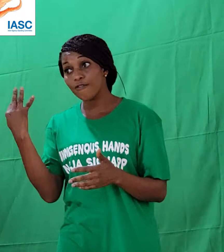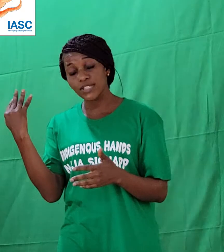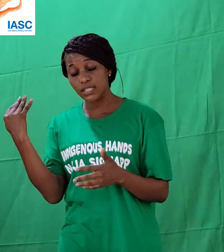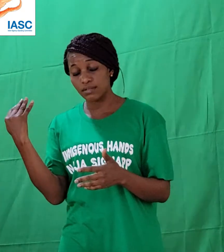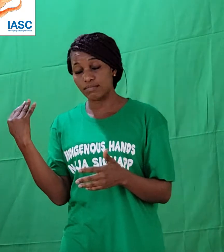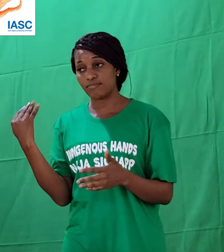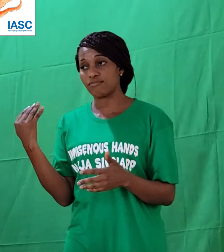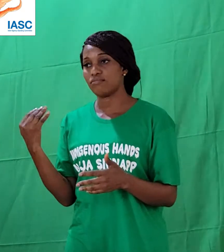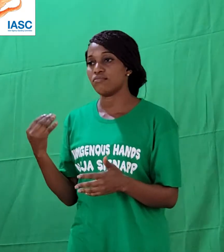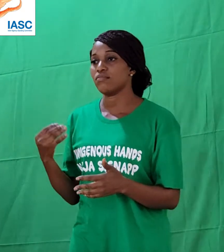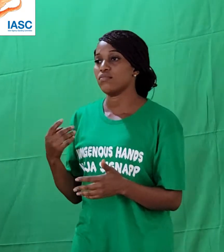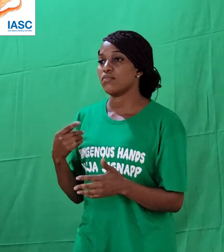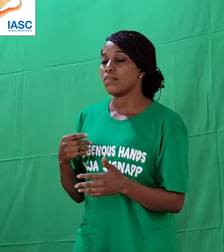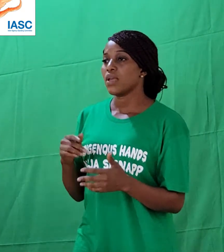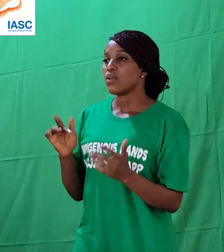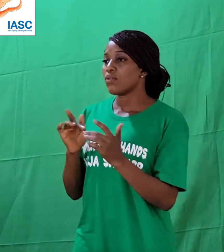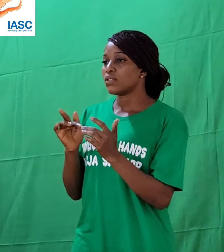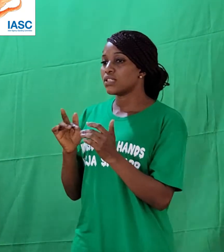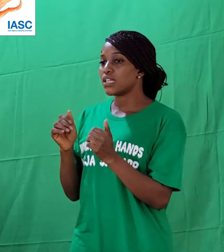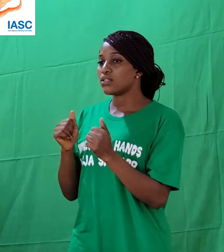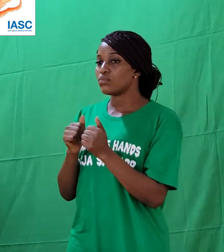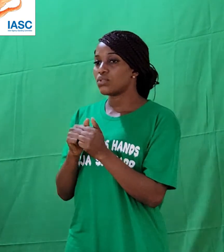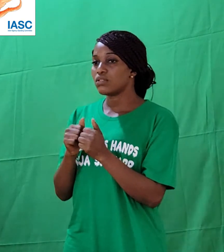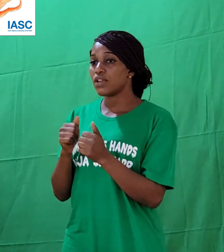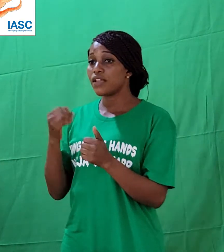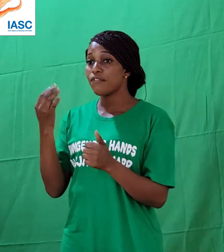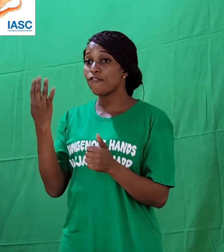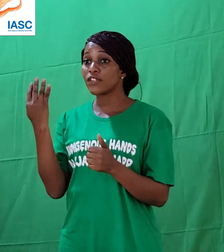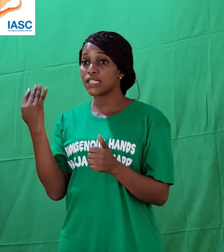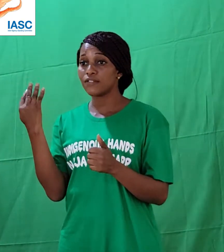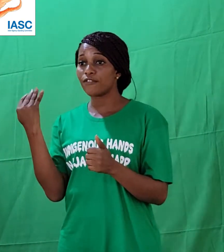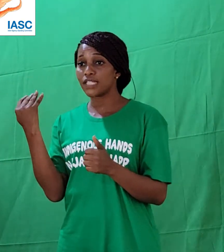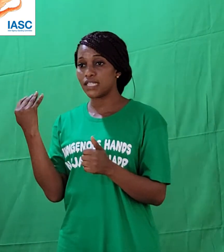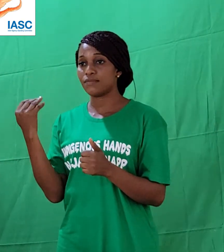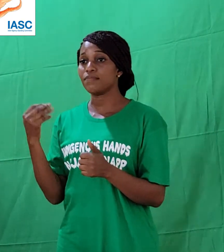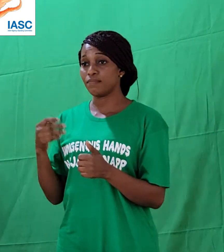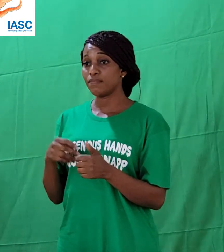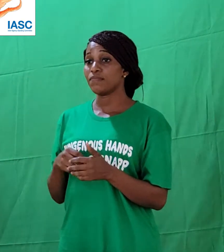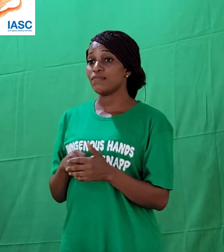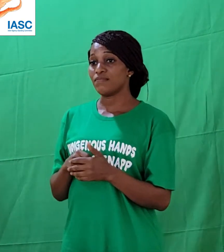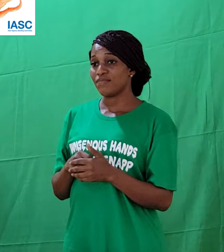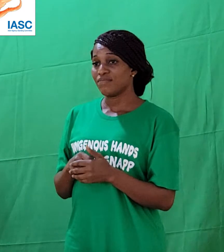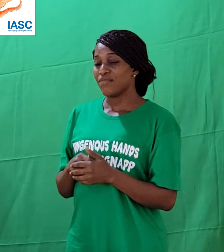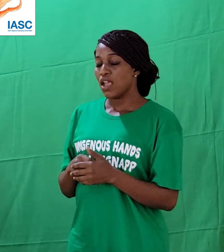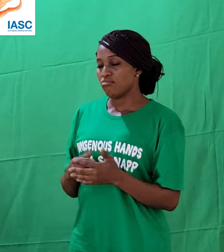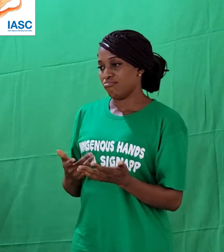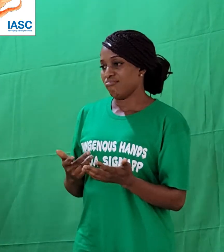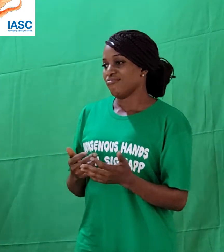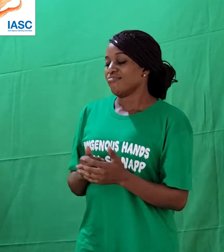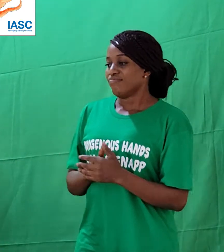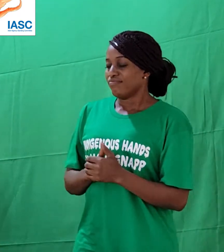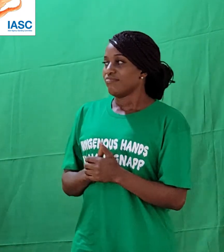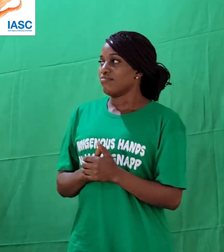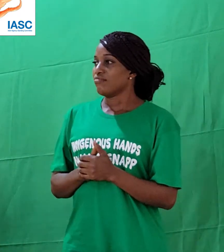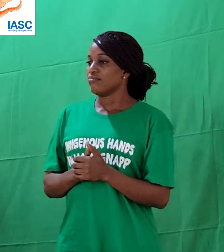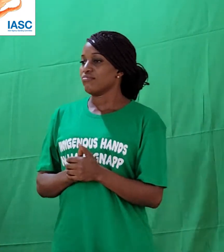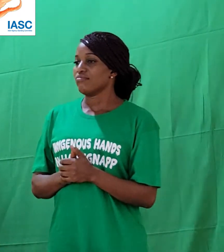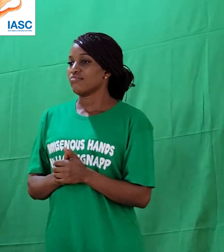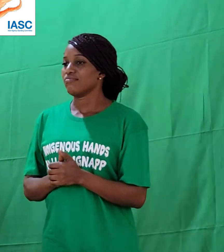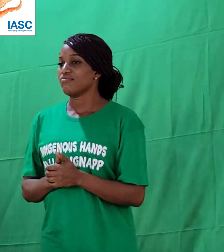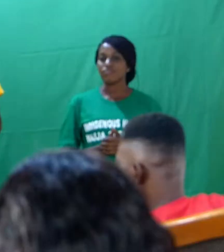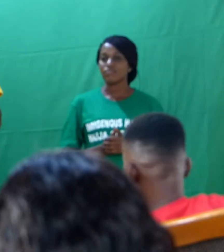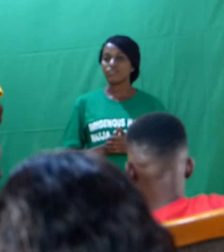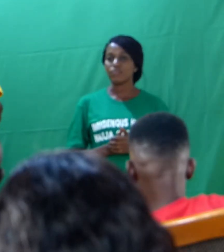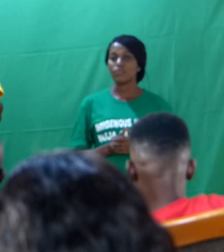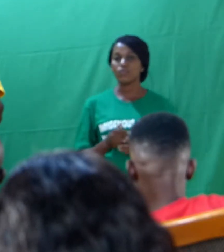young people who were isolated in their world. And, um, I think if I'm not wrong,